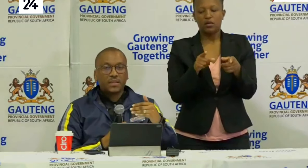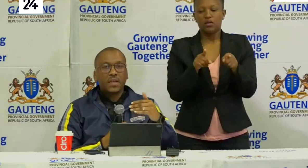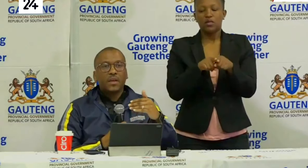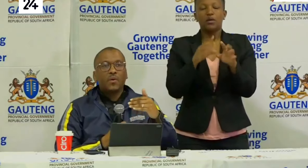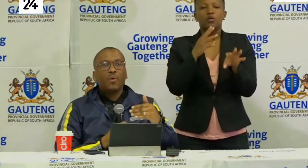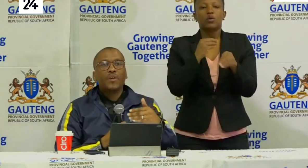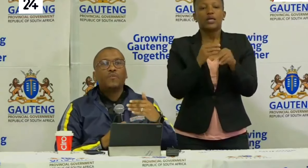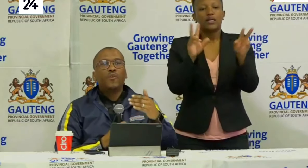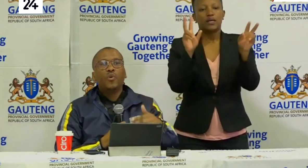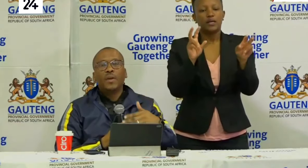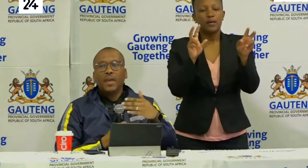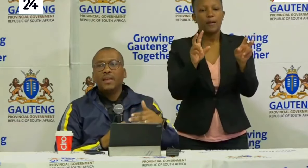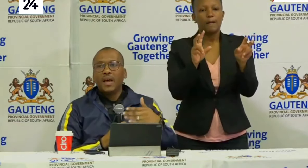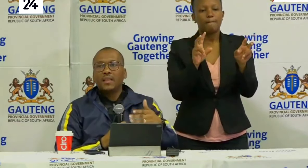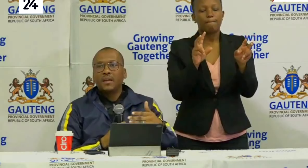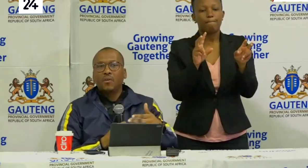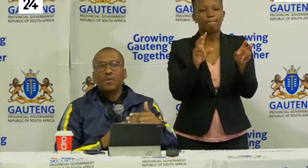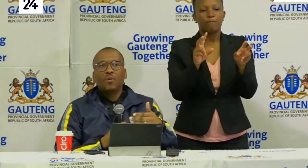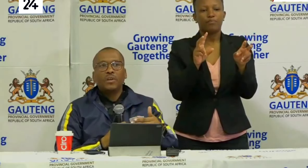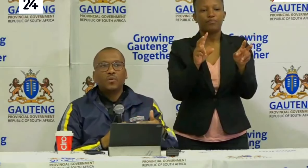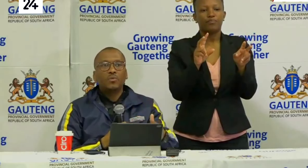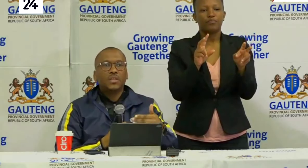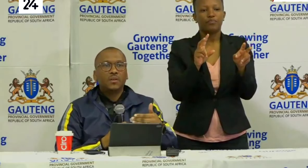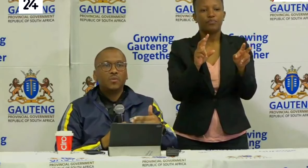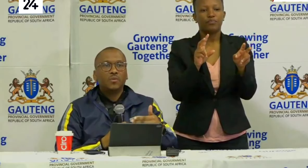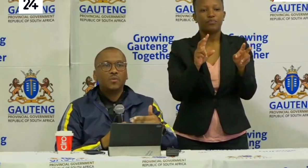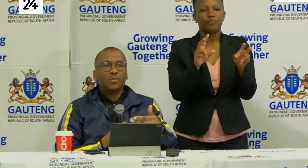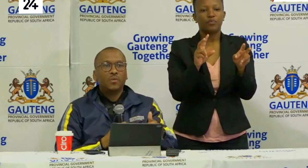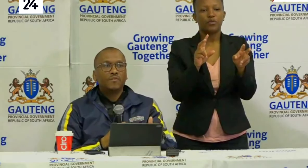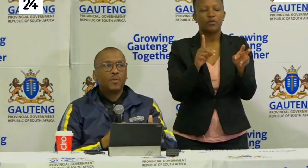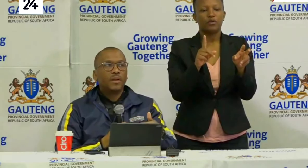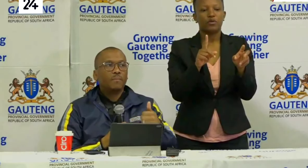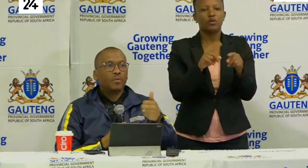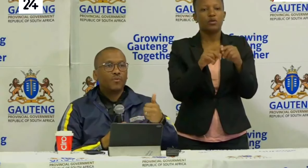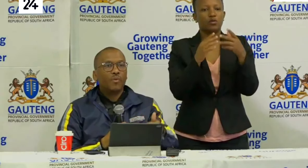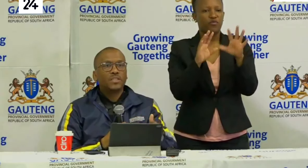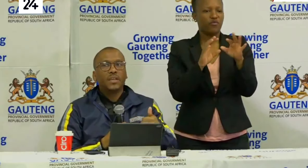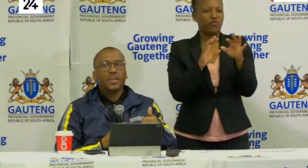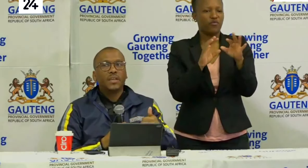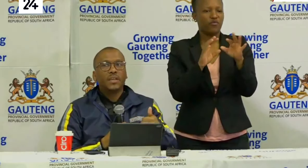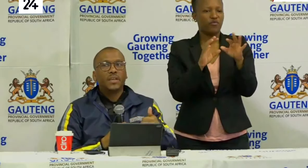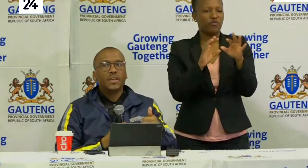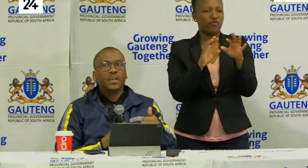without following any other of the golden rules that washing hands